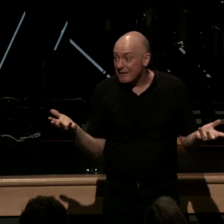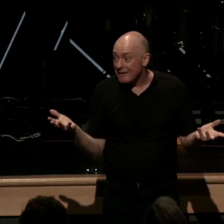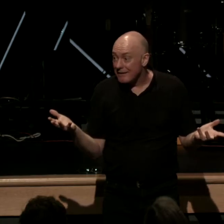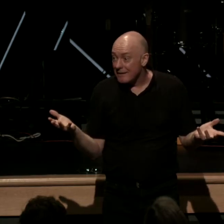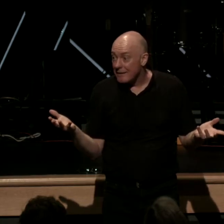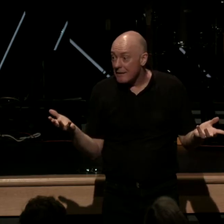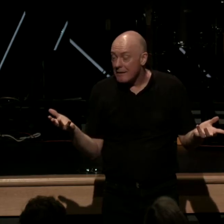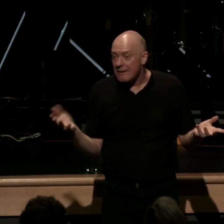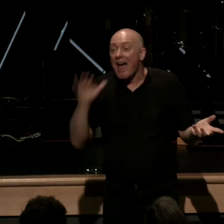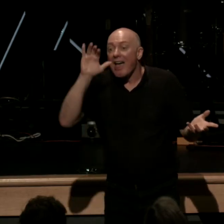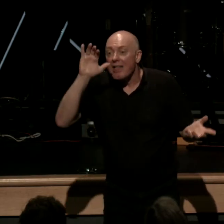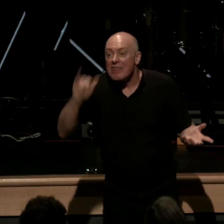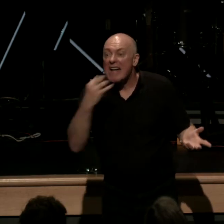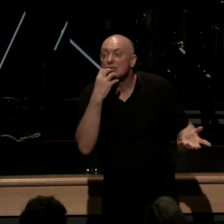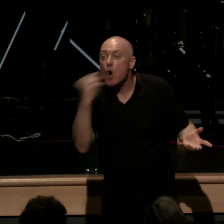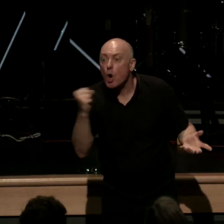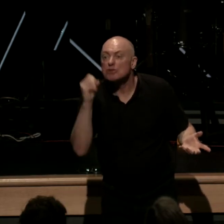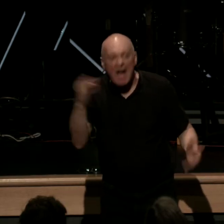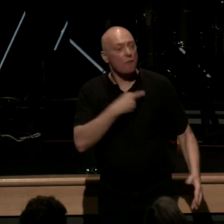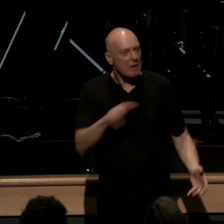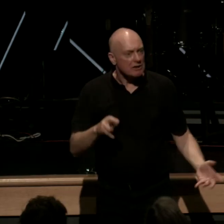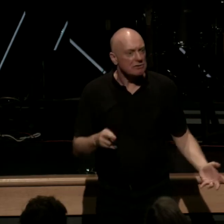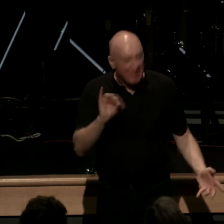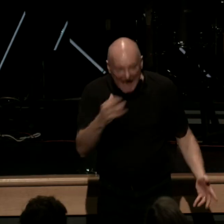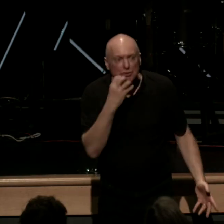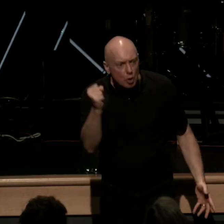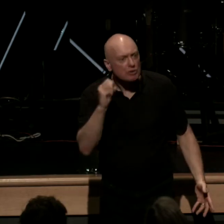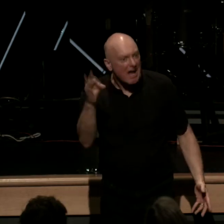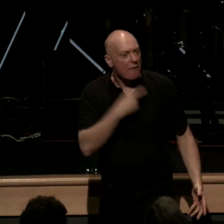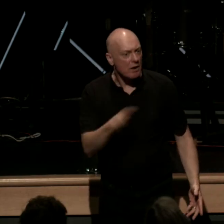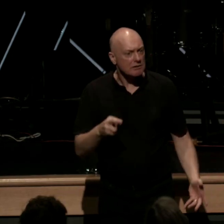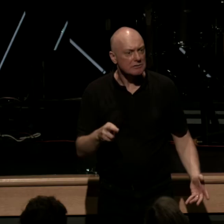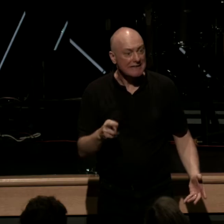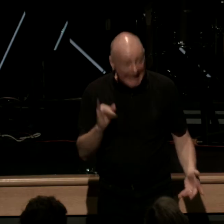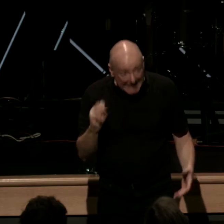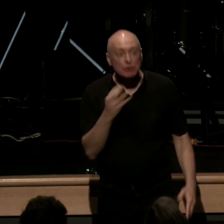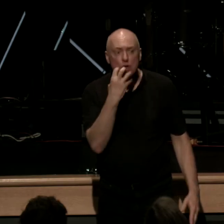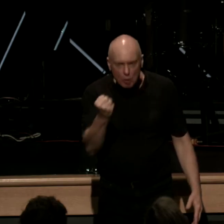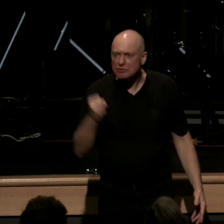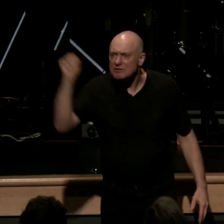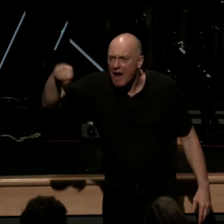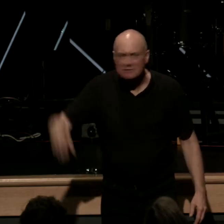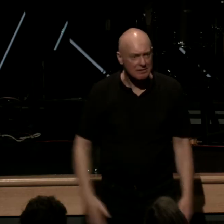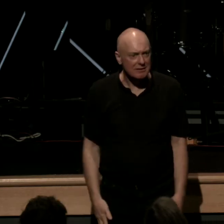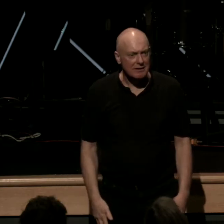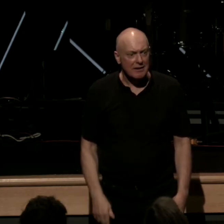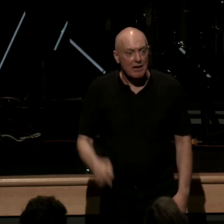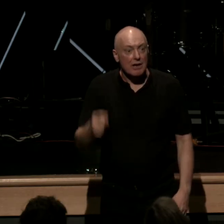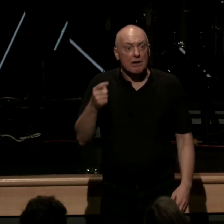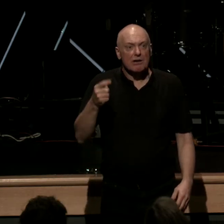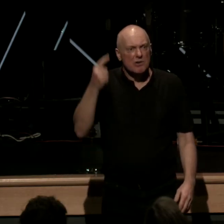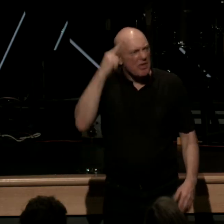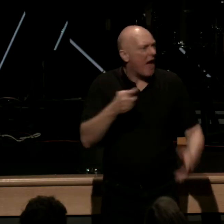that's the curse of religion right there it's a curse you think what's going on here is religious it's not